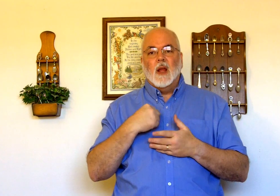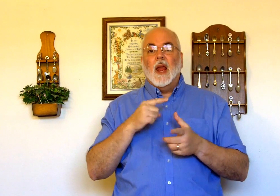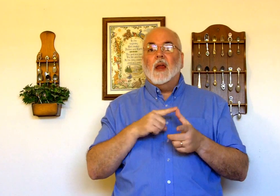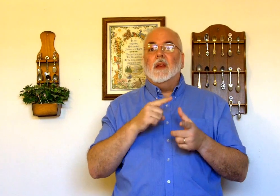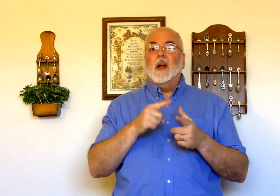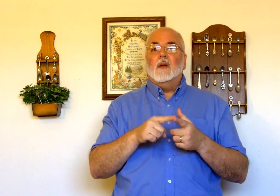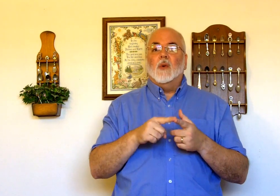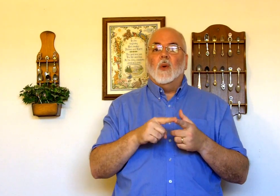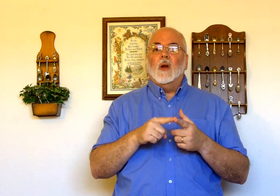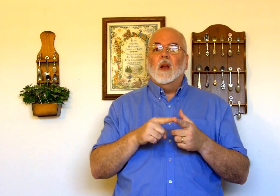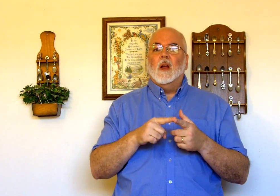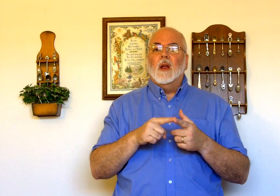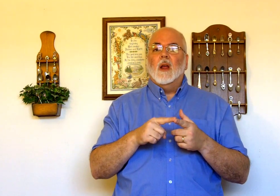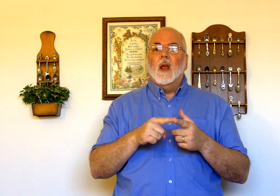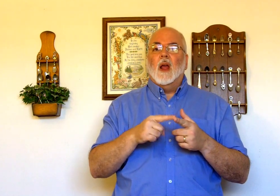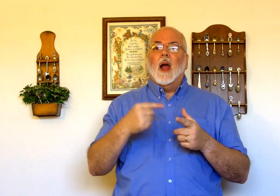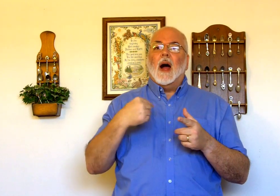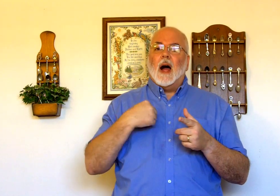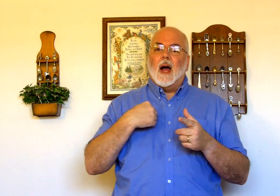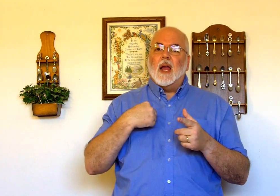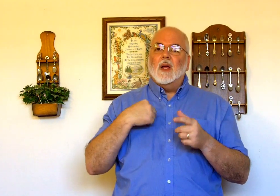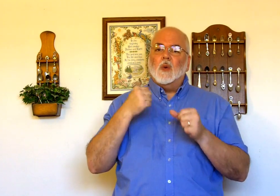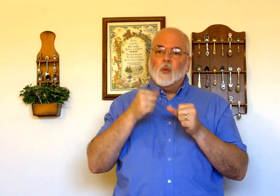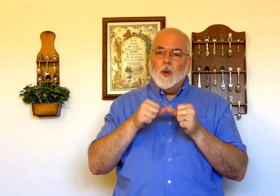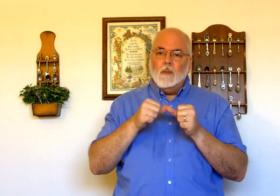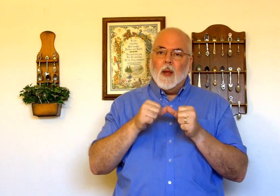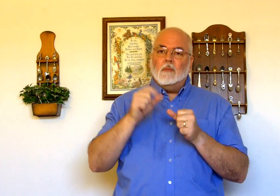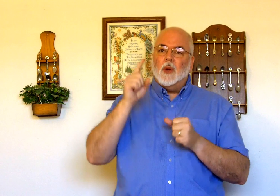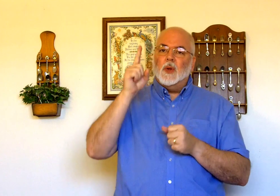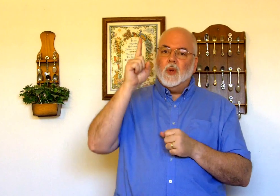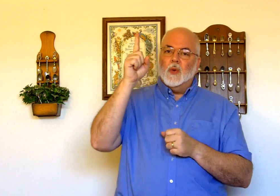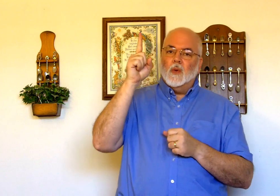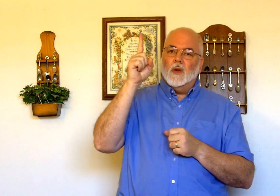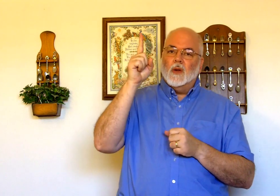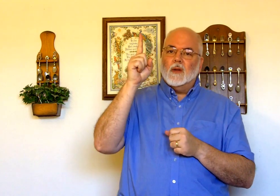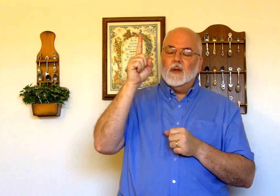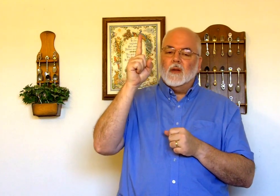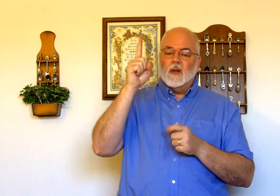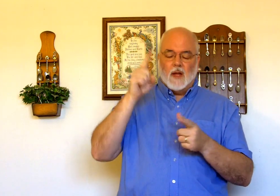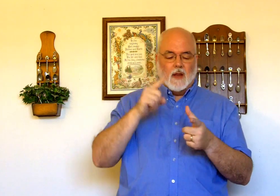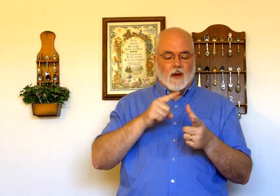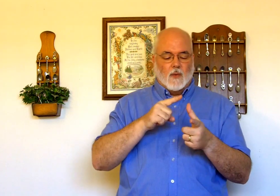therefore I remember you okay therefore